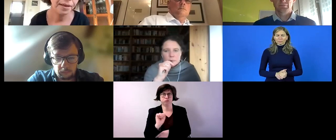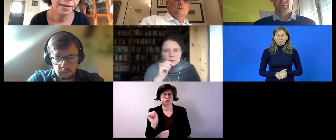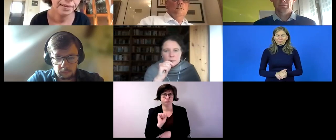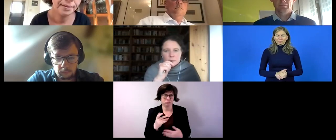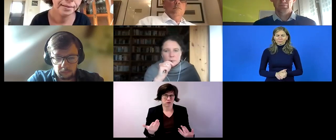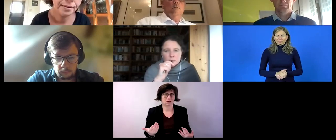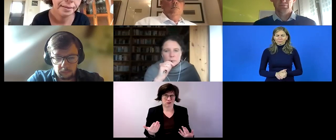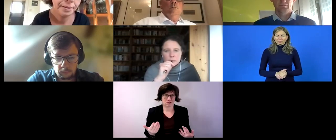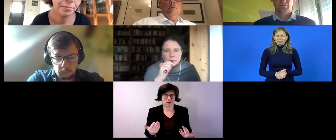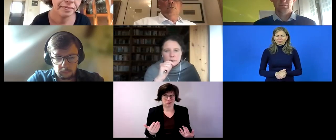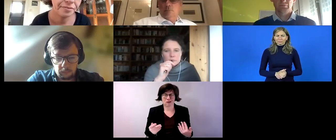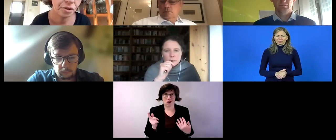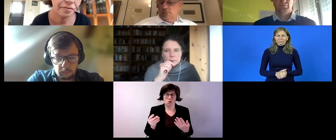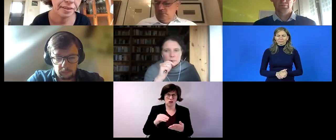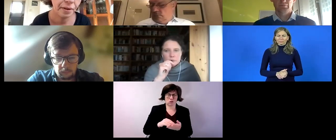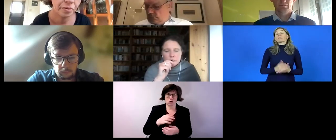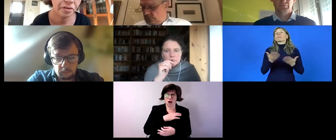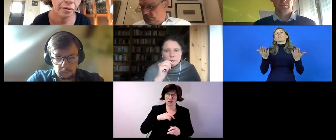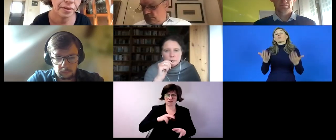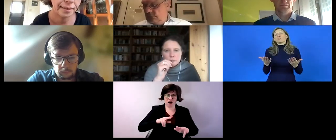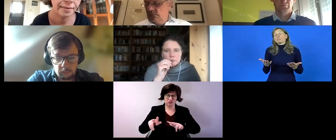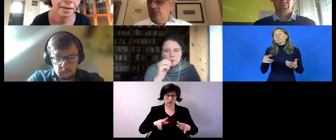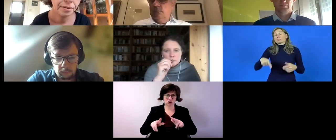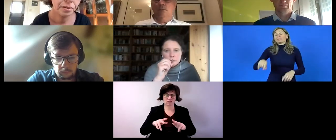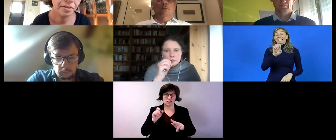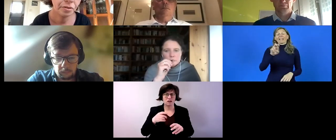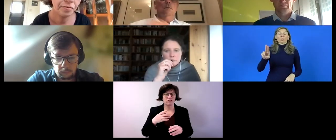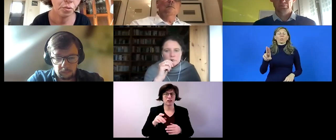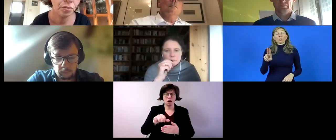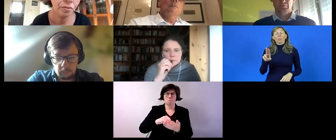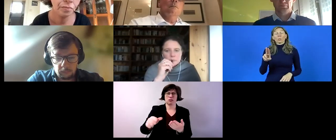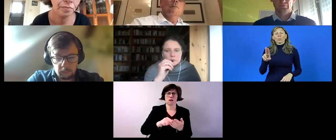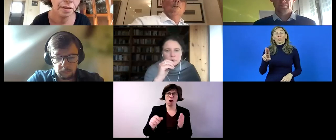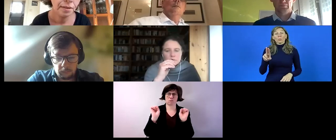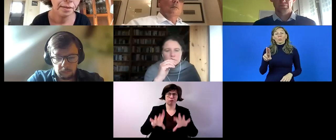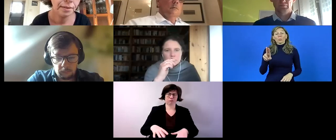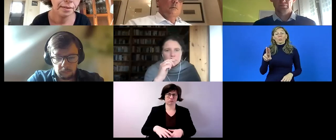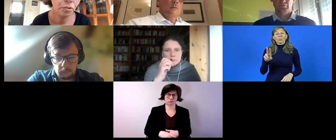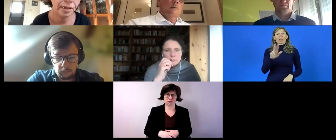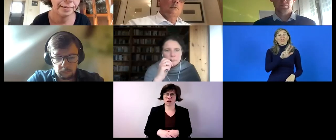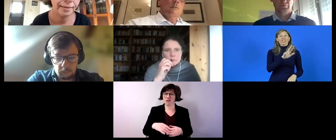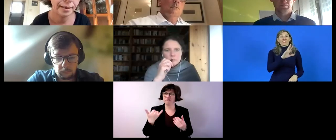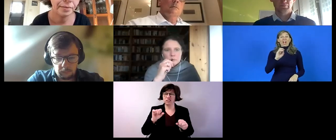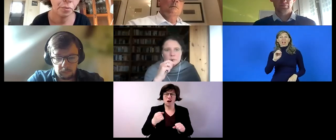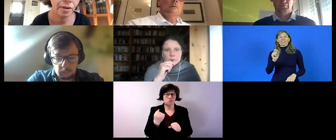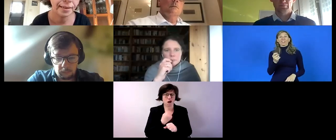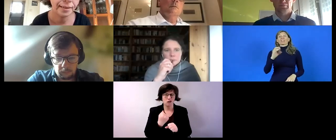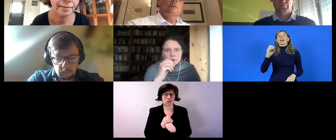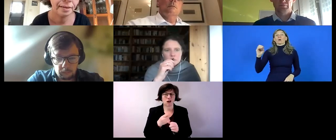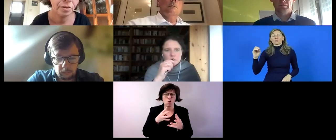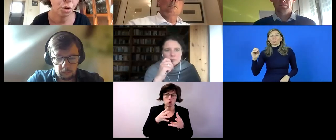but we are at the european union with uh with 300 000 and more